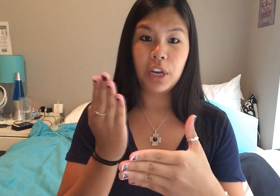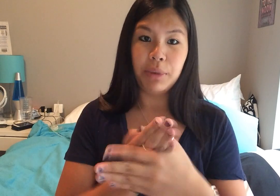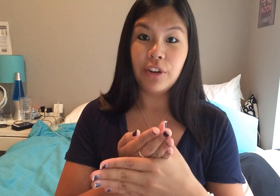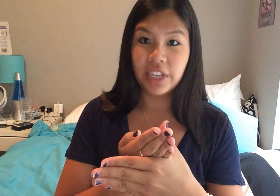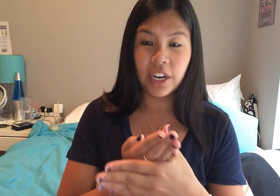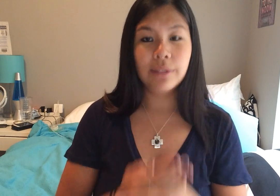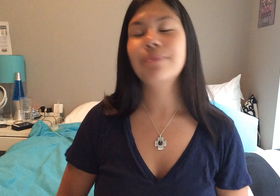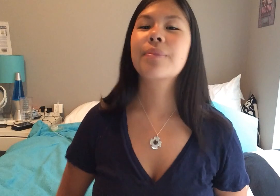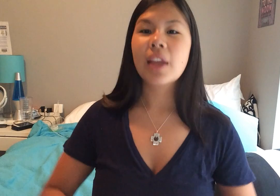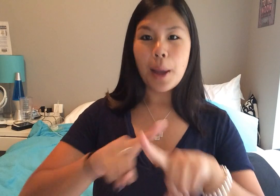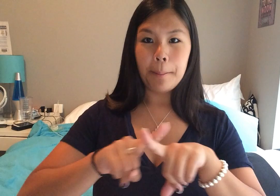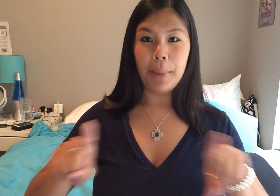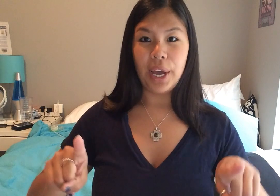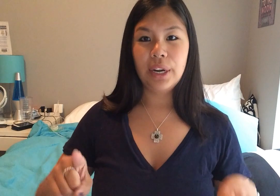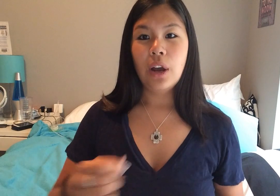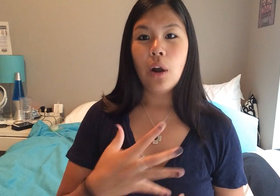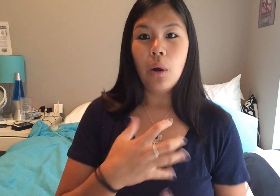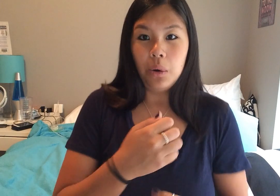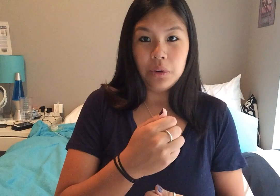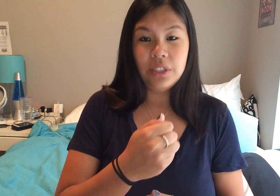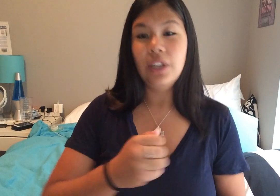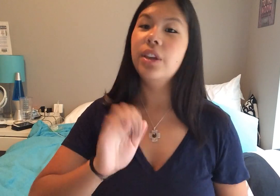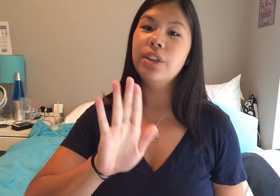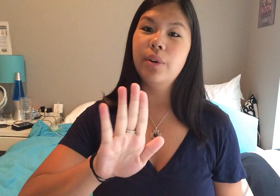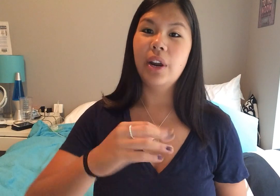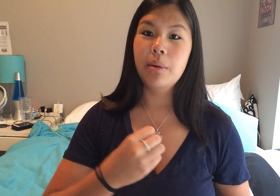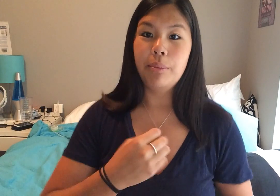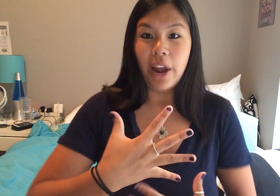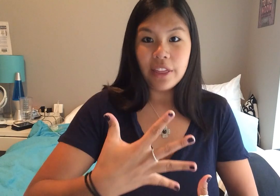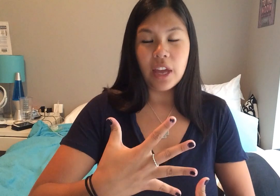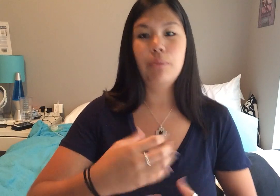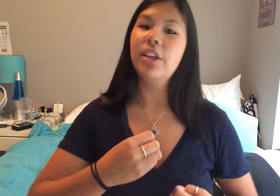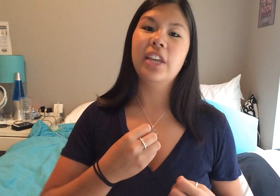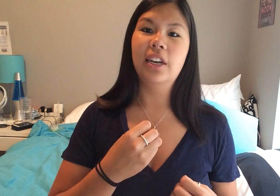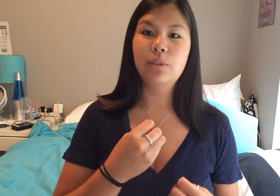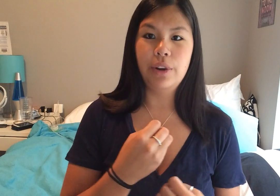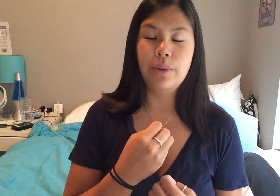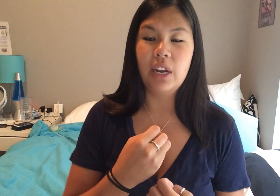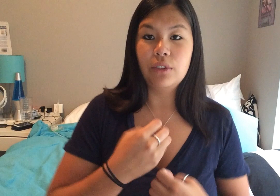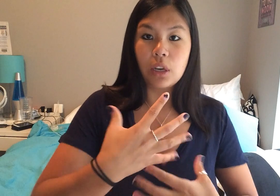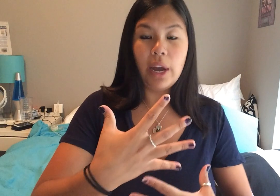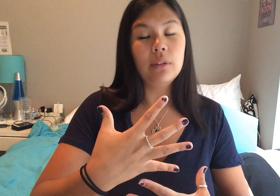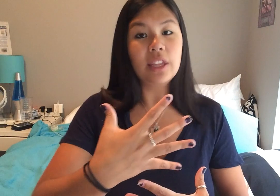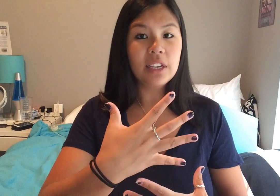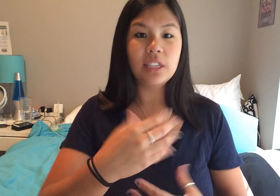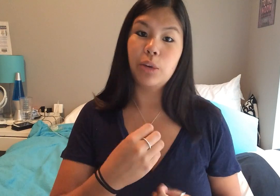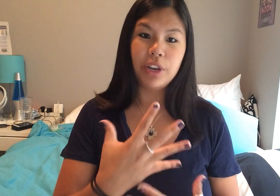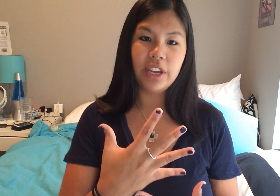becoming irritated, but hold your breath, and breath again is where you kind of just go out like this, like you're breathing,